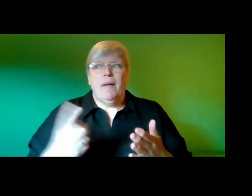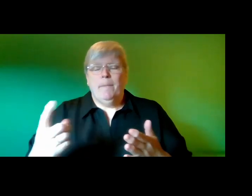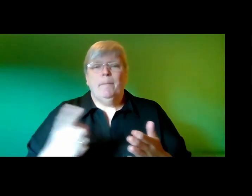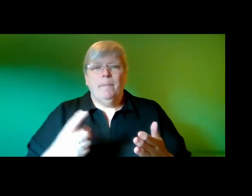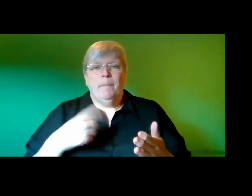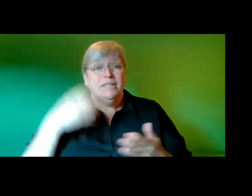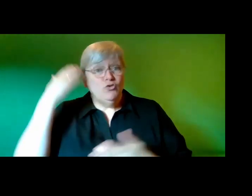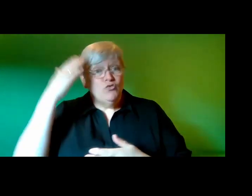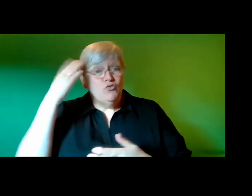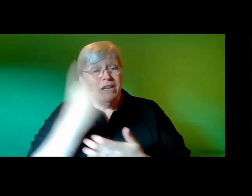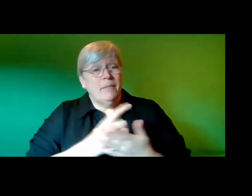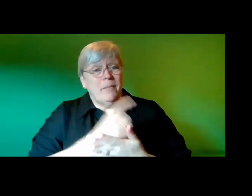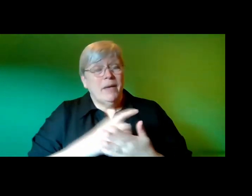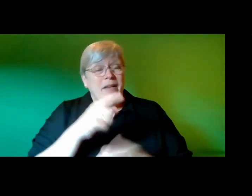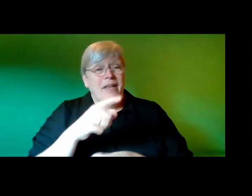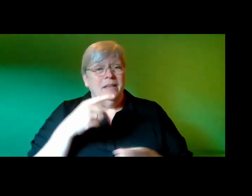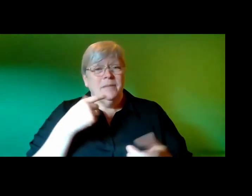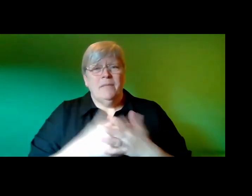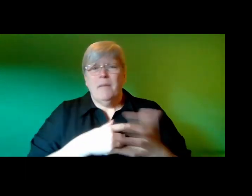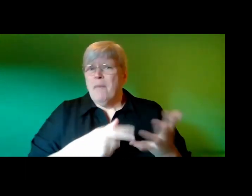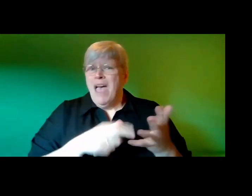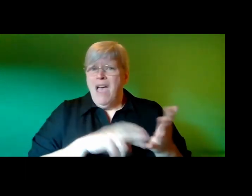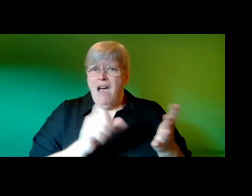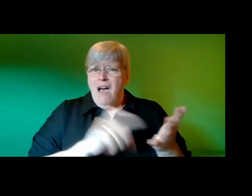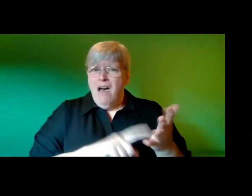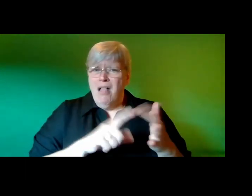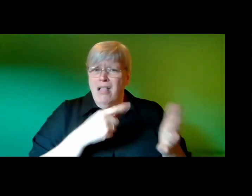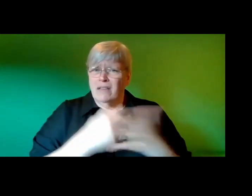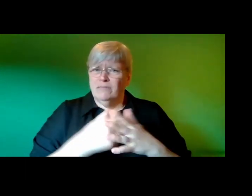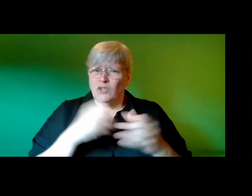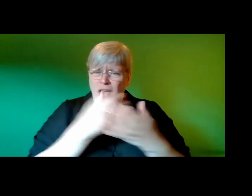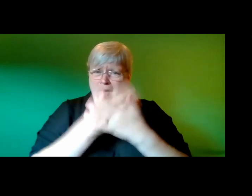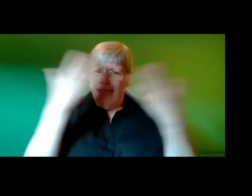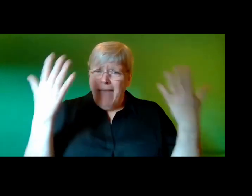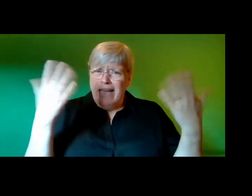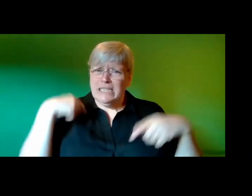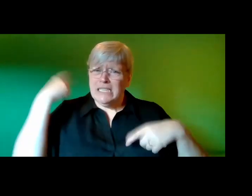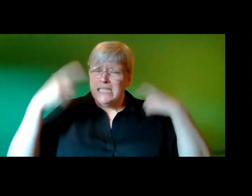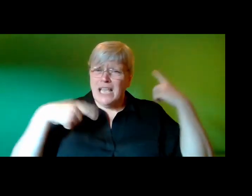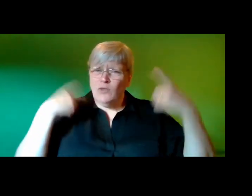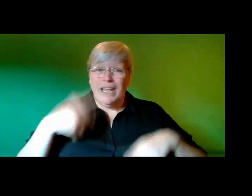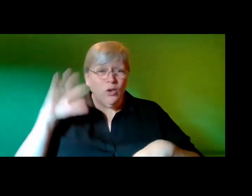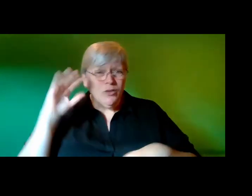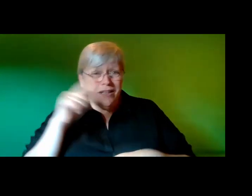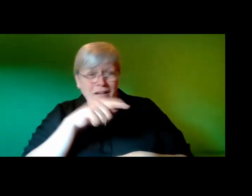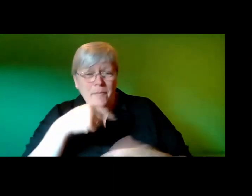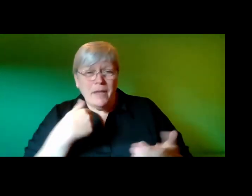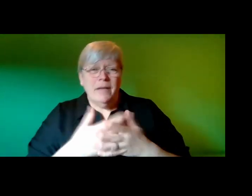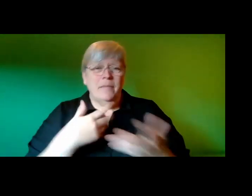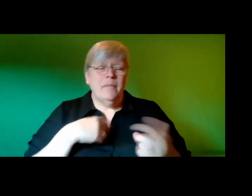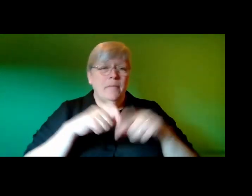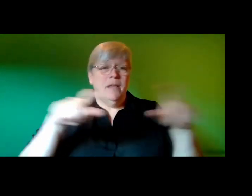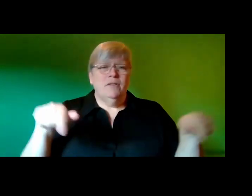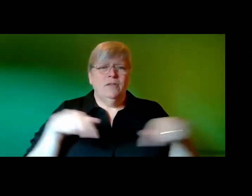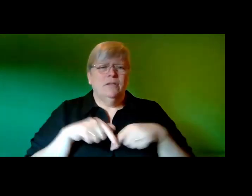him the borderline mania of my uncle regained light and sound i could almost hear his innards wear and click so in my room he was sitting